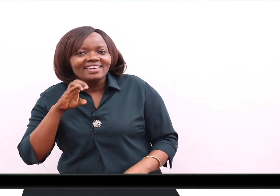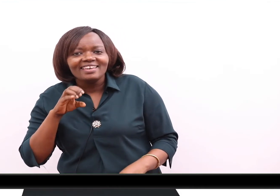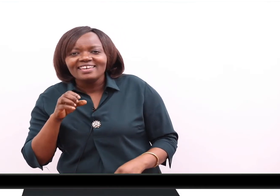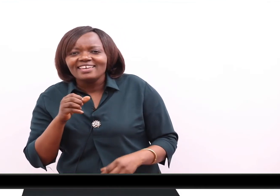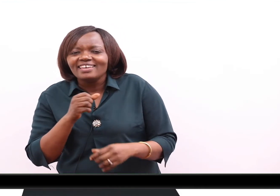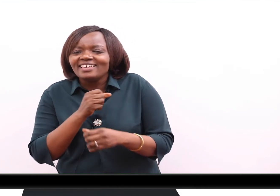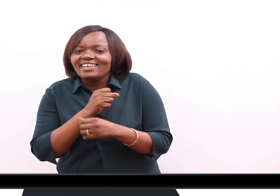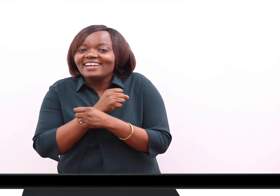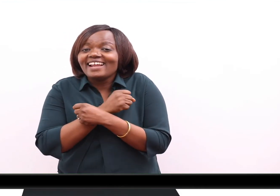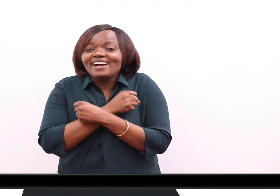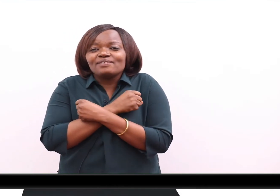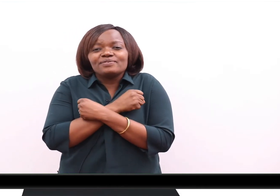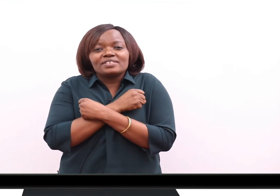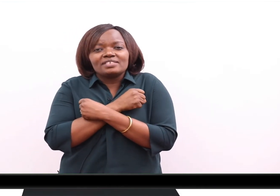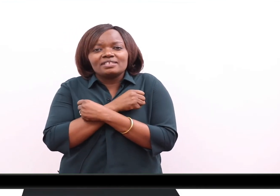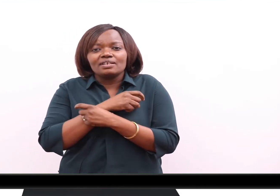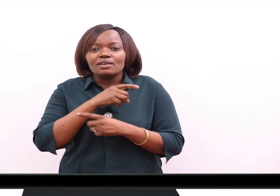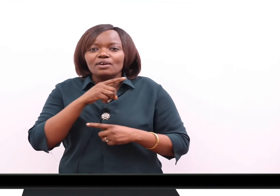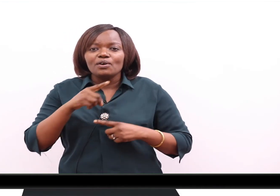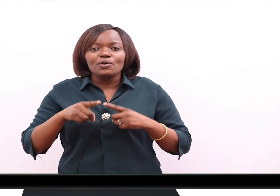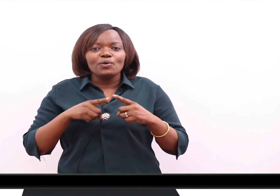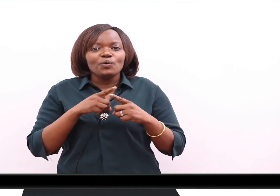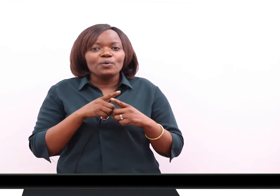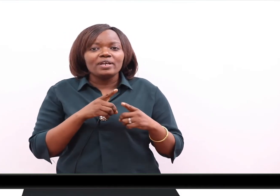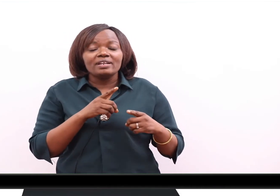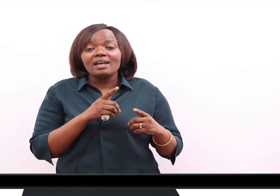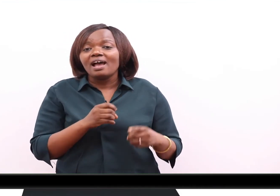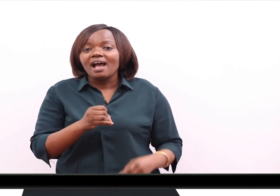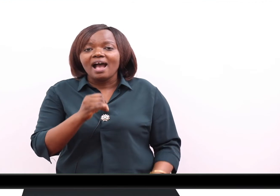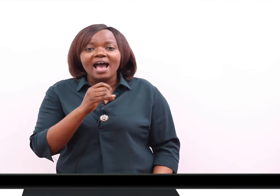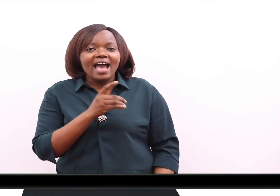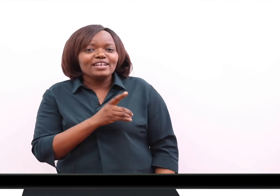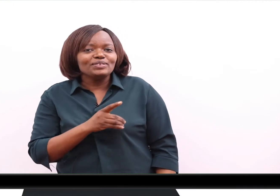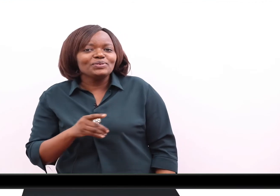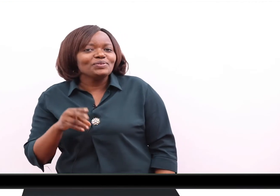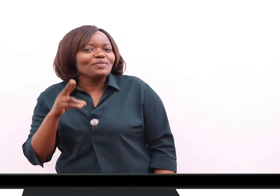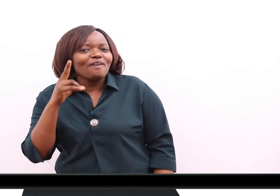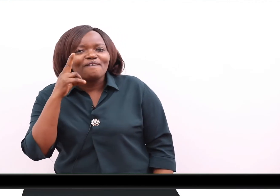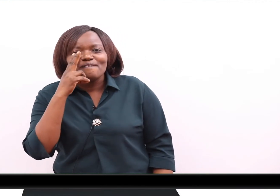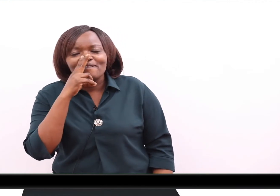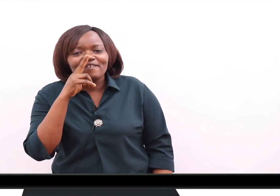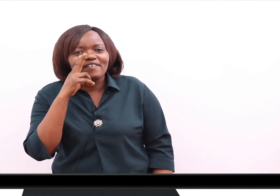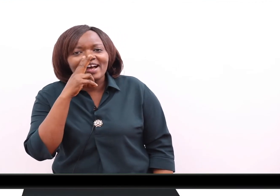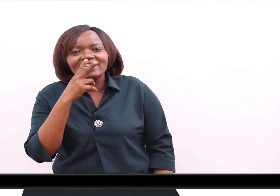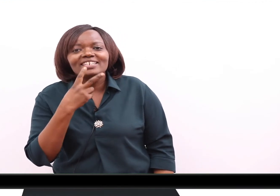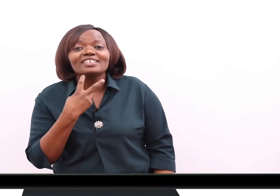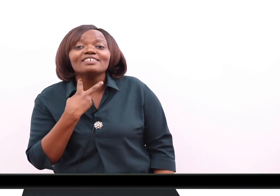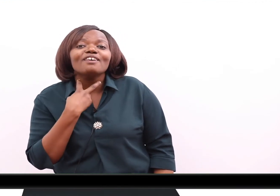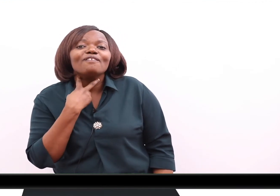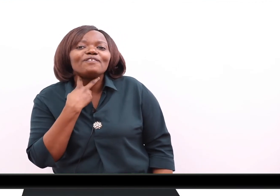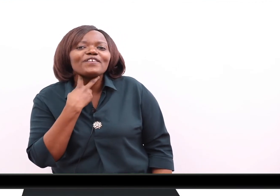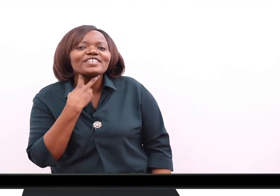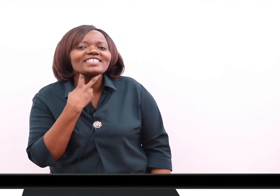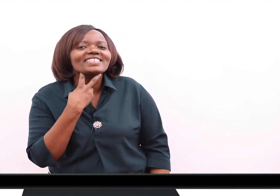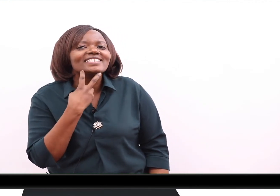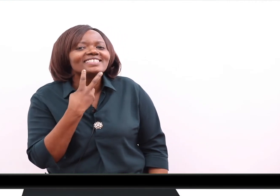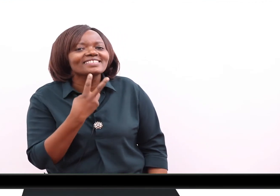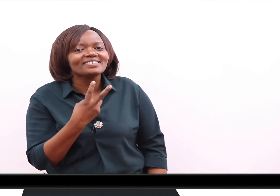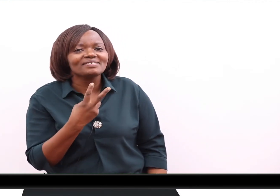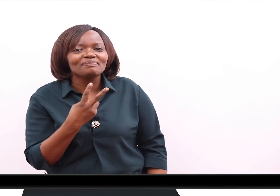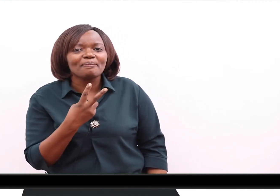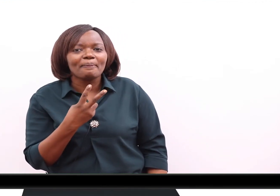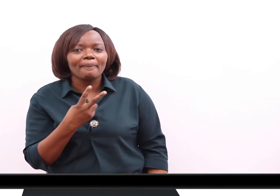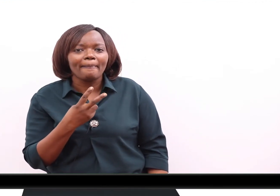He loves when I do funny voices.